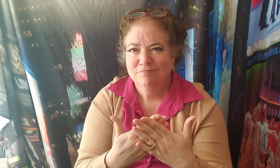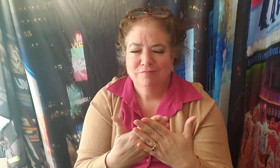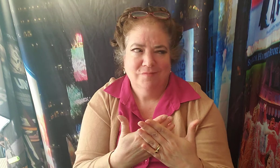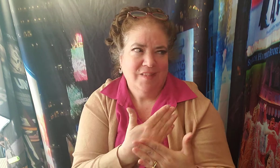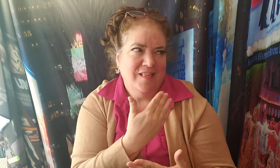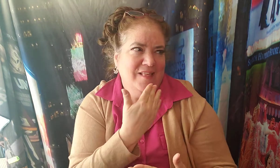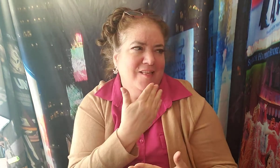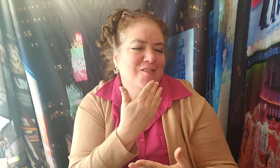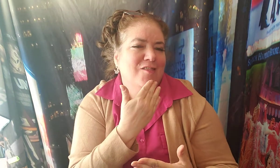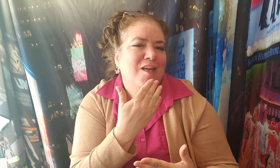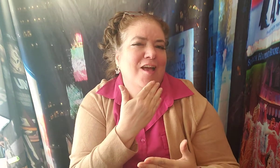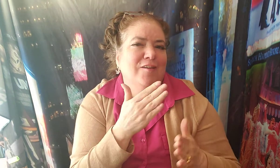together